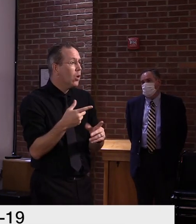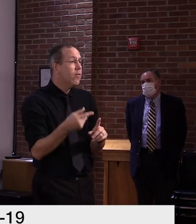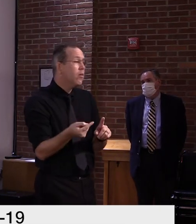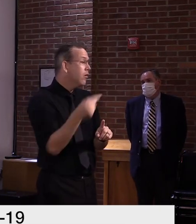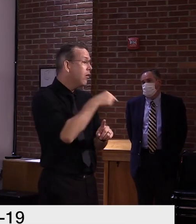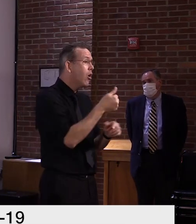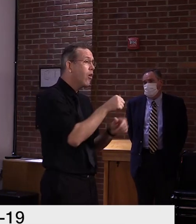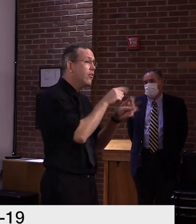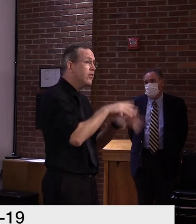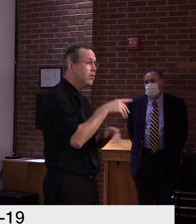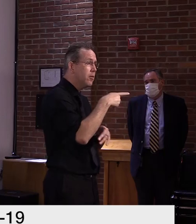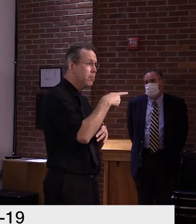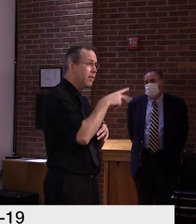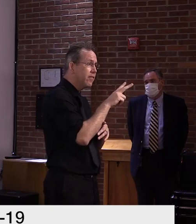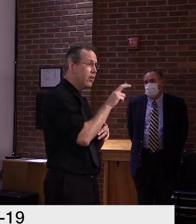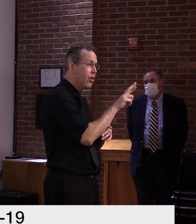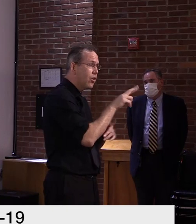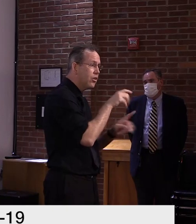rate in that setting.